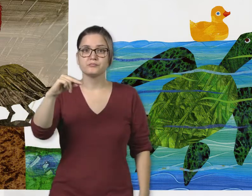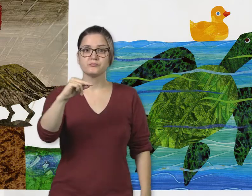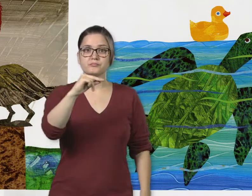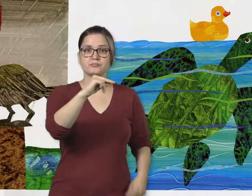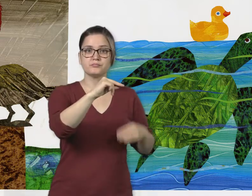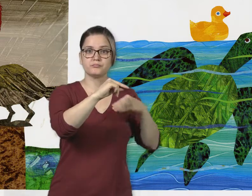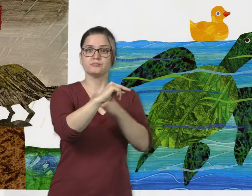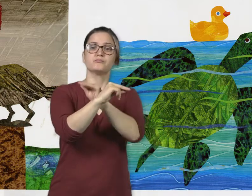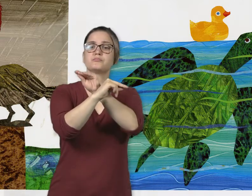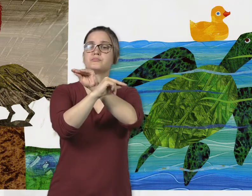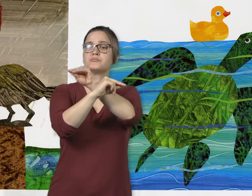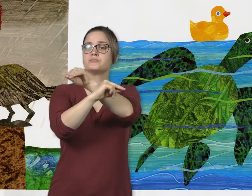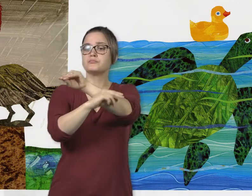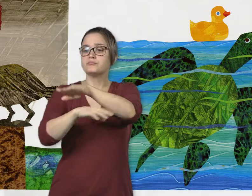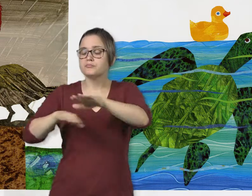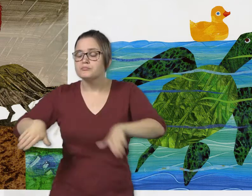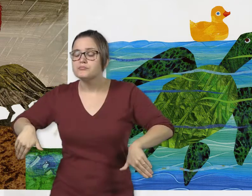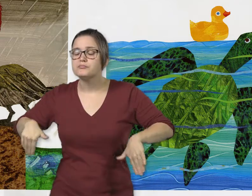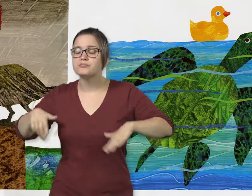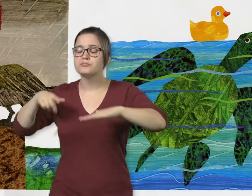A turtle glides past it.